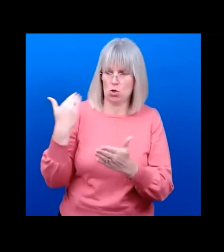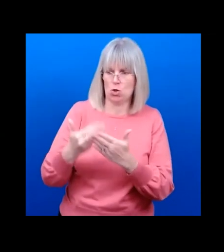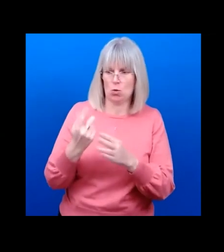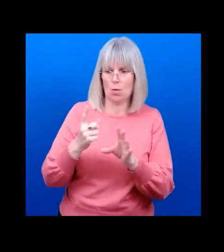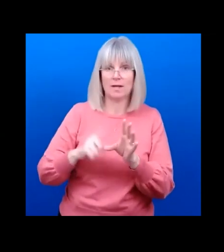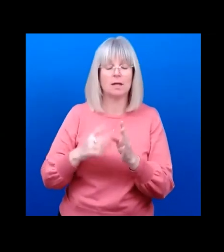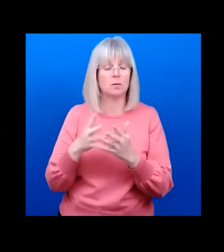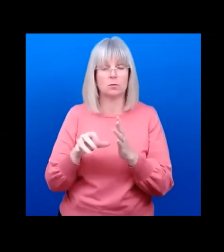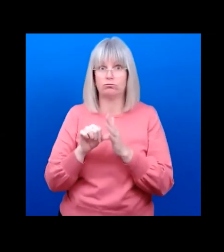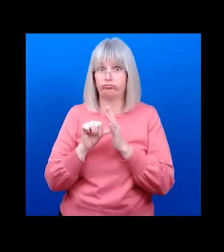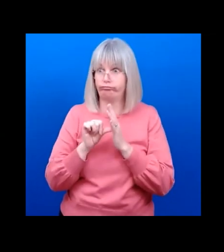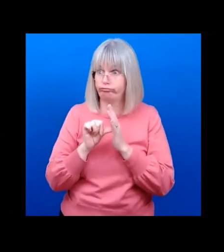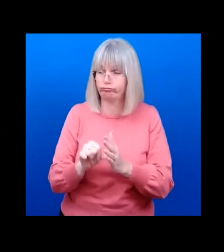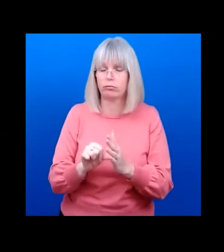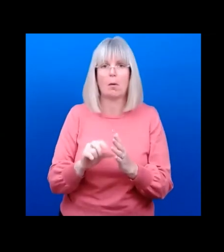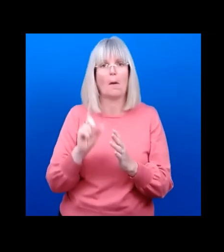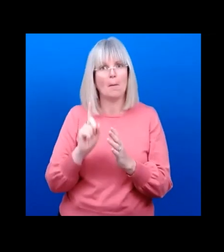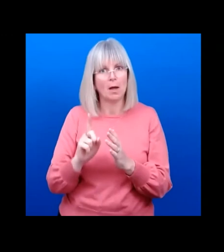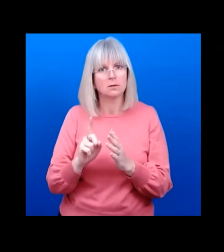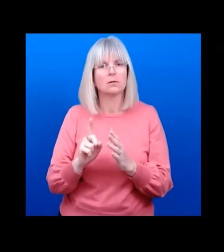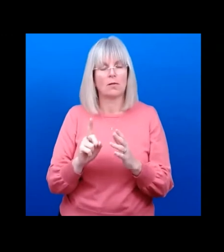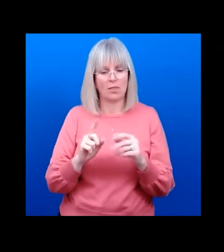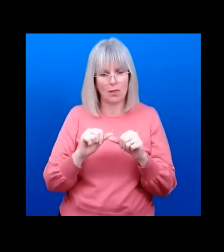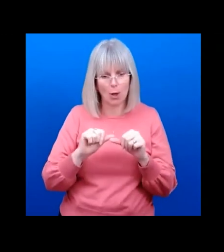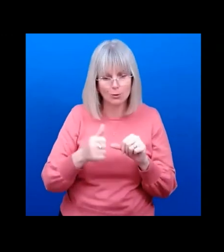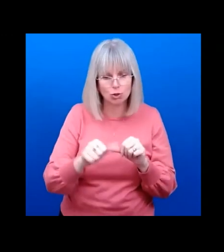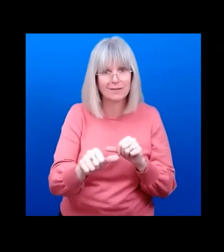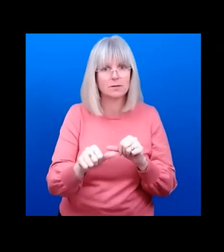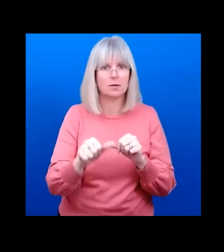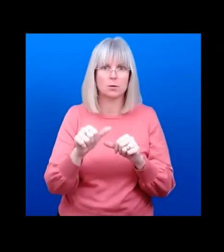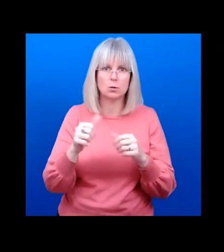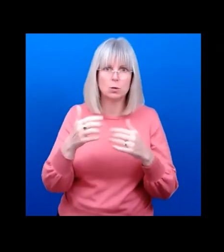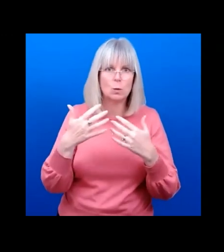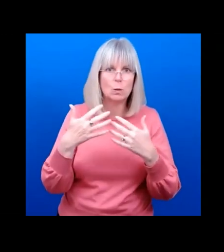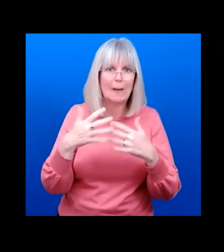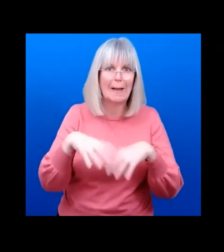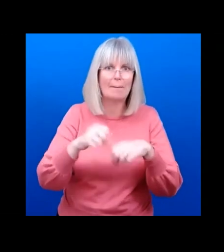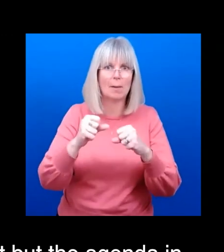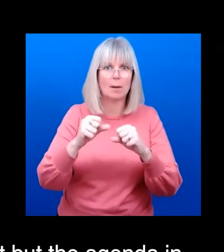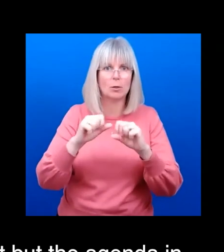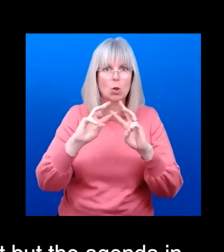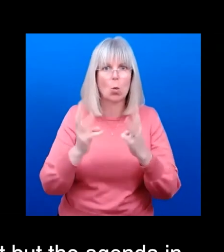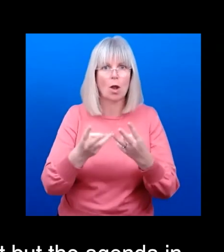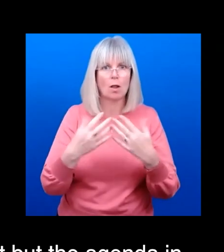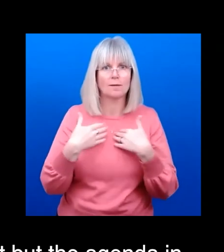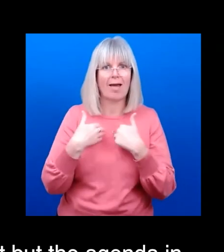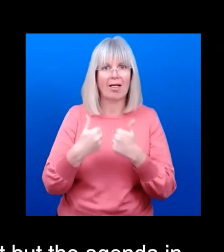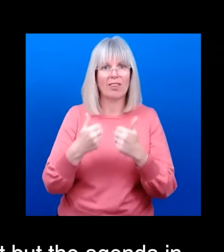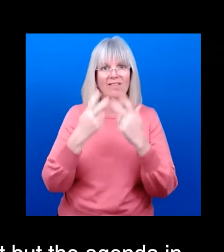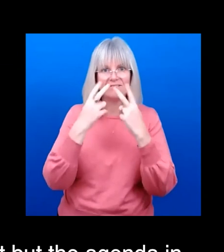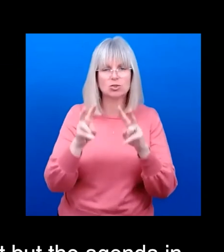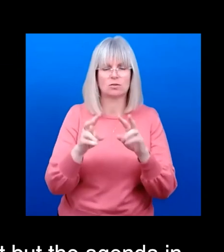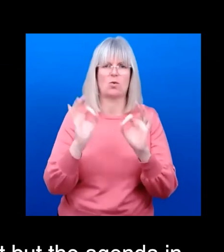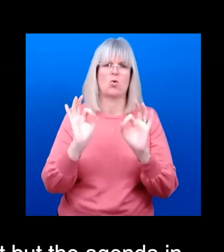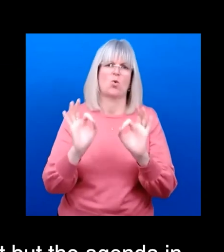really the agenda in implementing the World Report on Vision has really been pushed forward. And we're really grateful for all that work. And